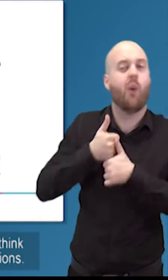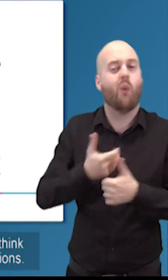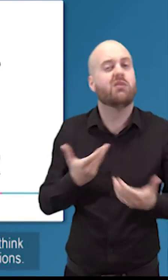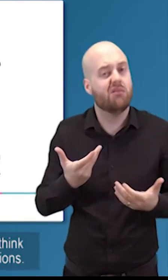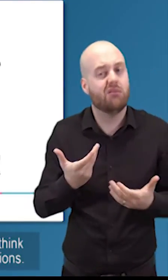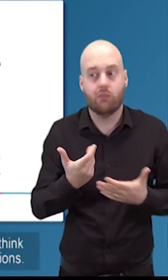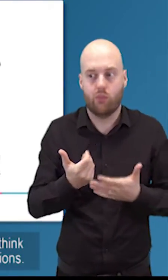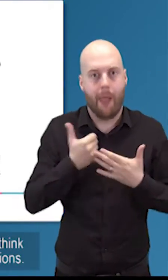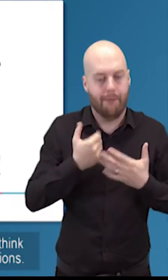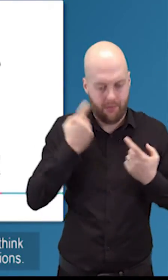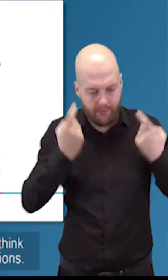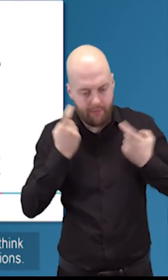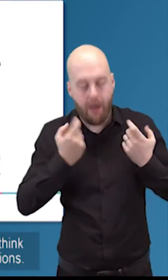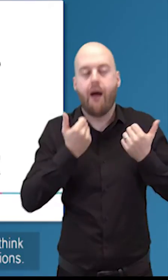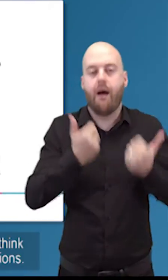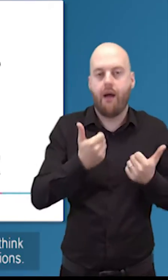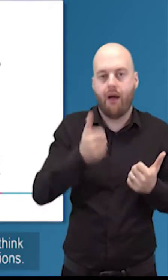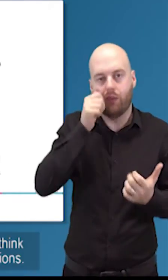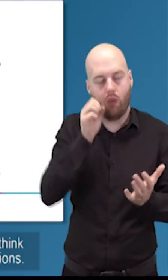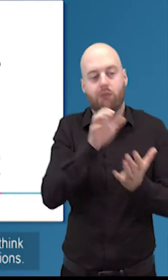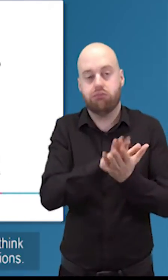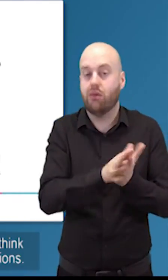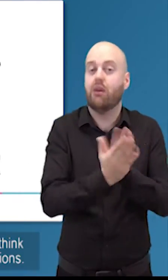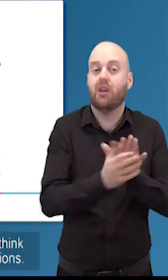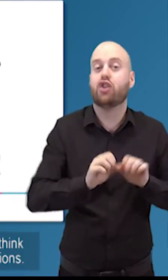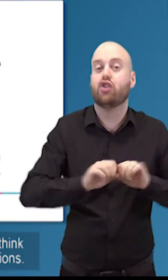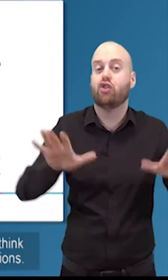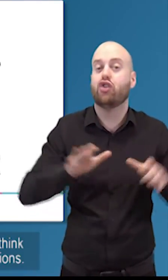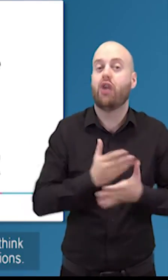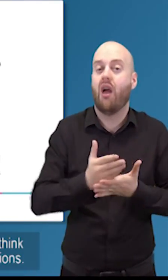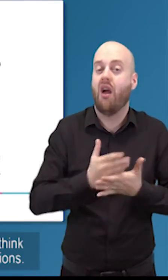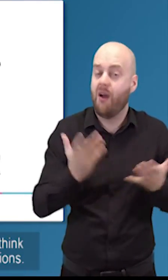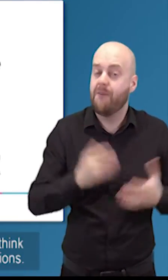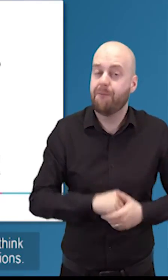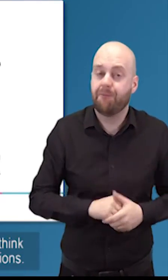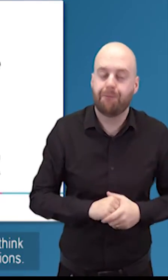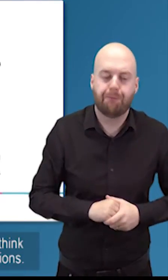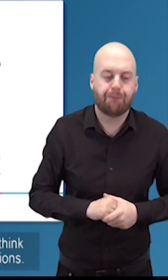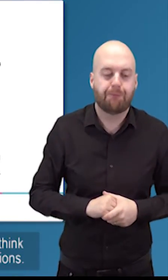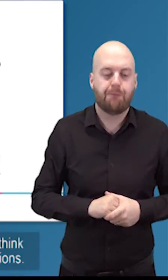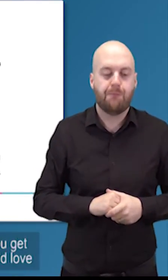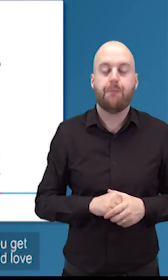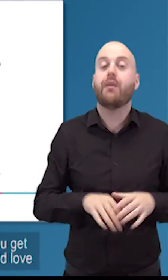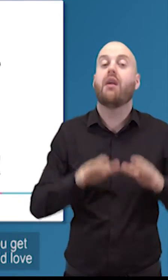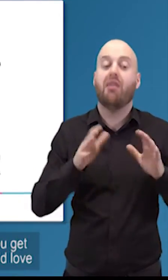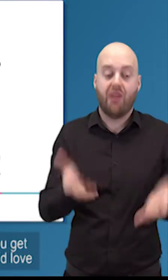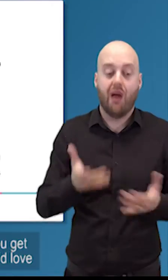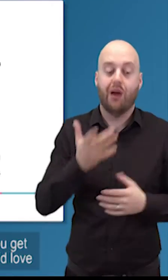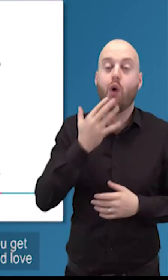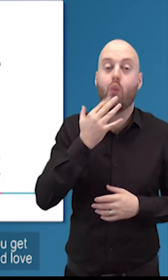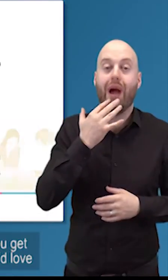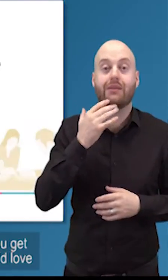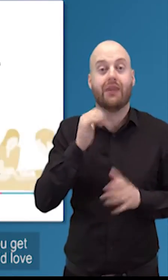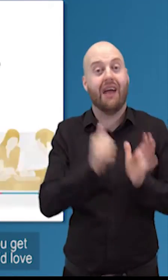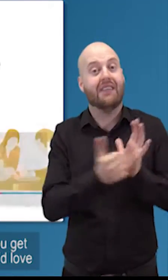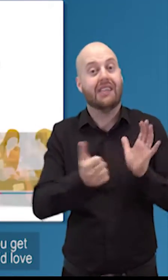a social media offering or whatever and to help you think through a bit how you advertise your trustee positions and then of course once you've